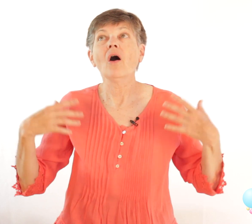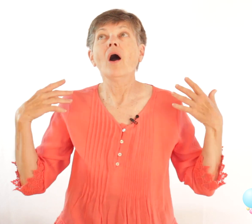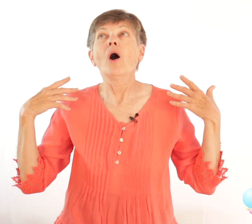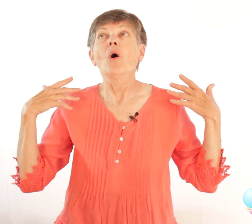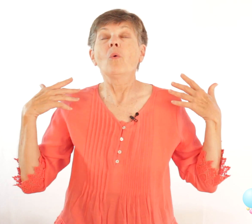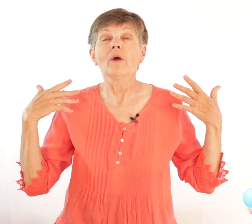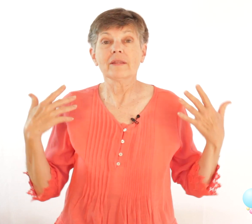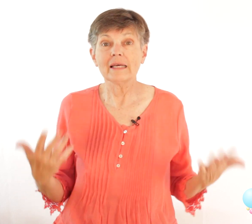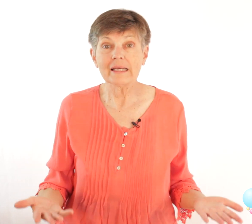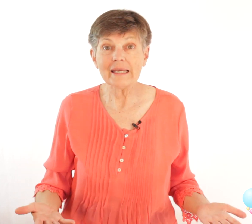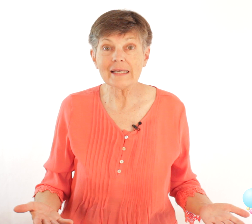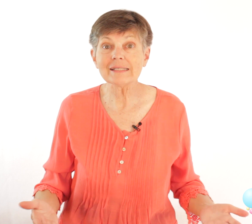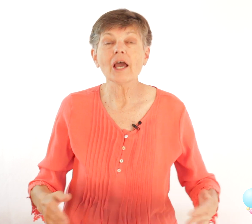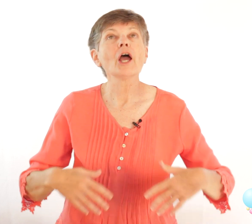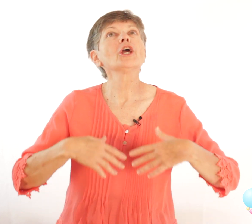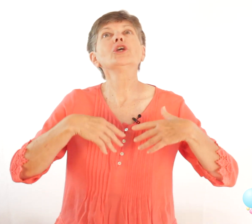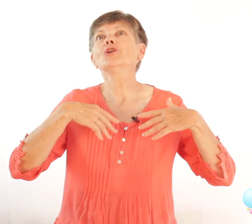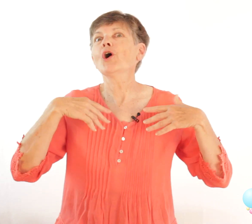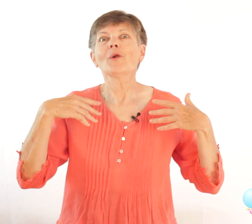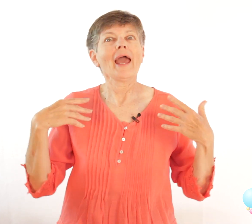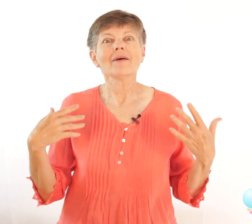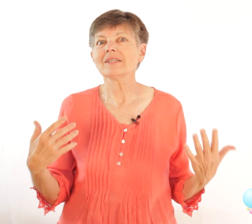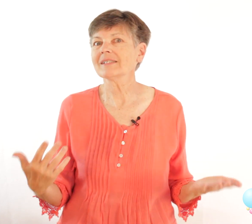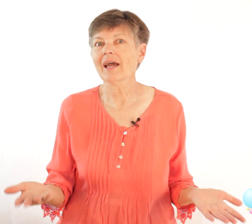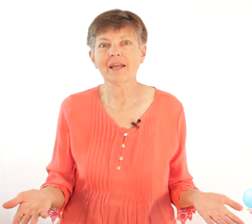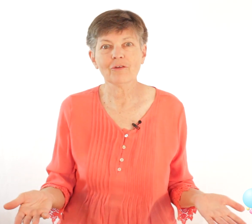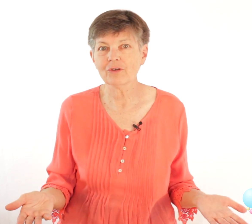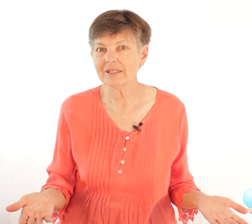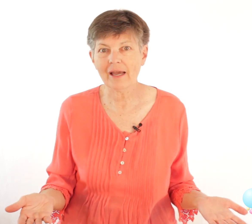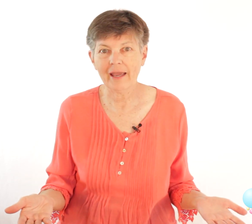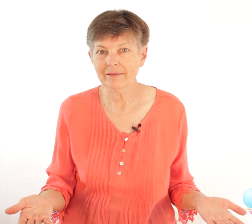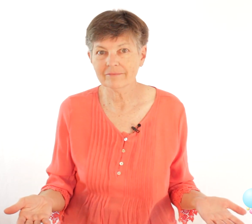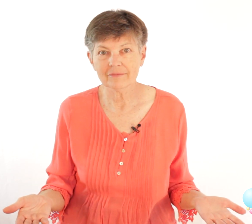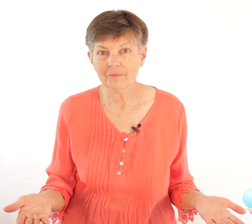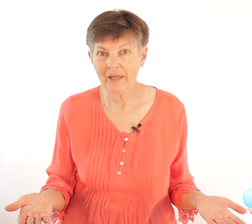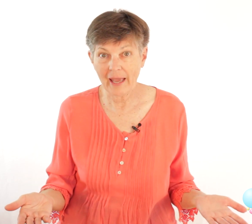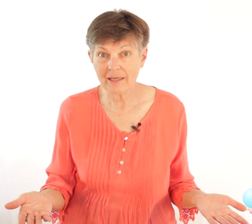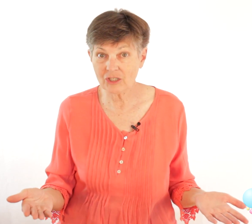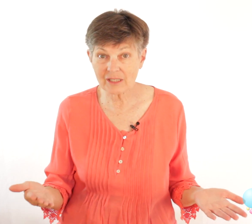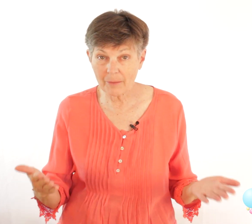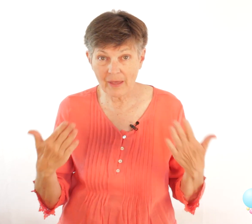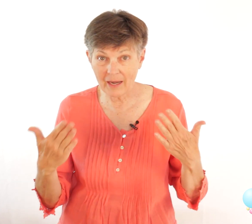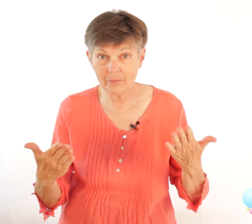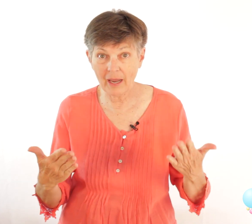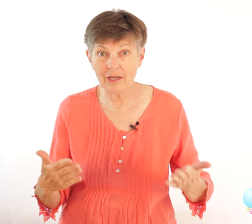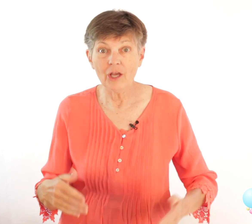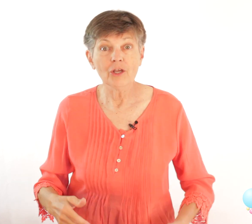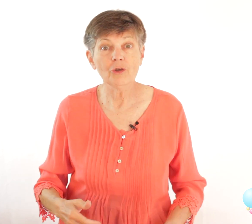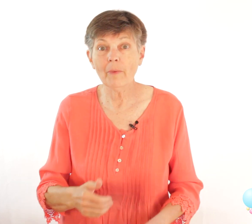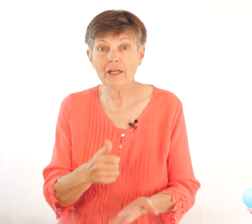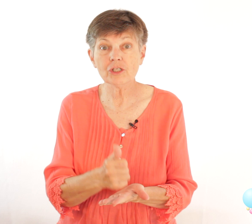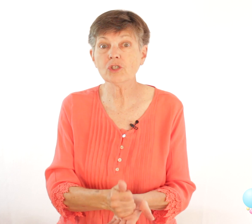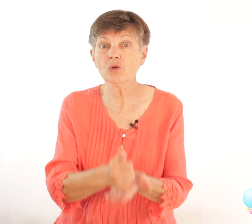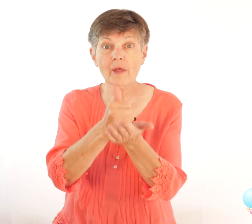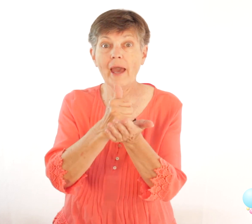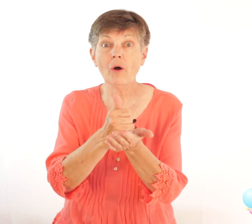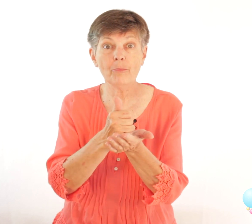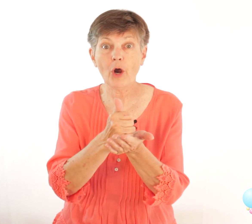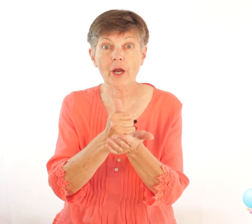with little kids you don't have to sign every sign okay just keep that in mind you might just do the help part